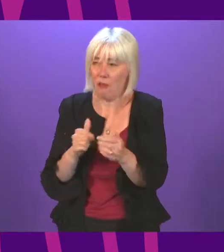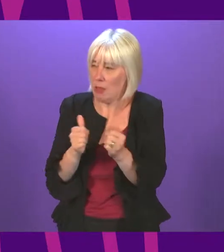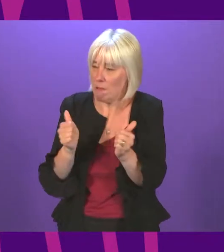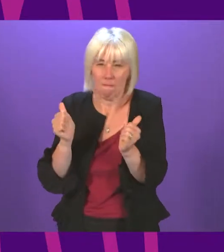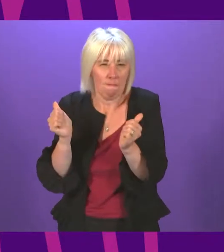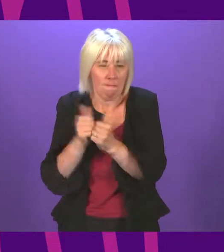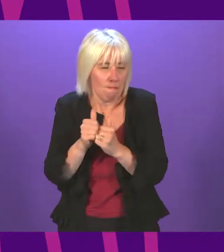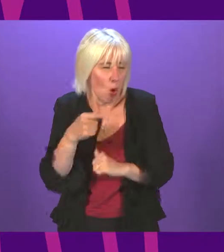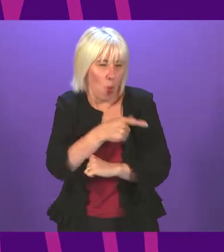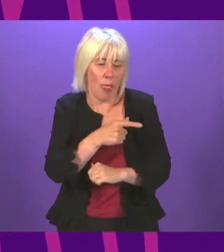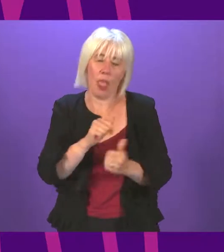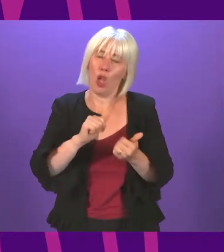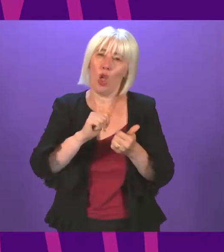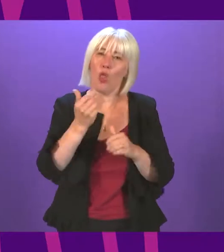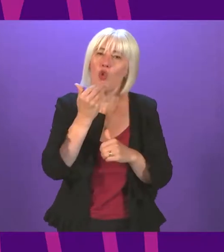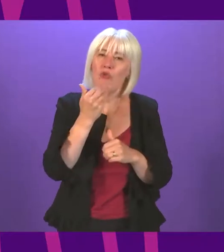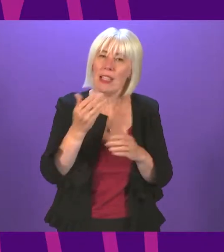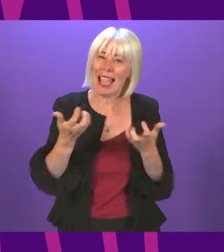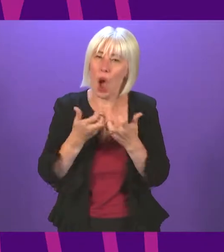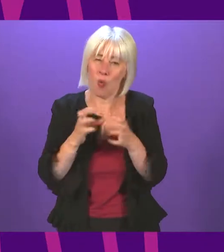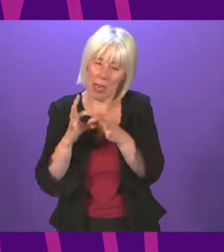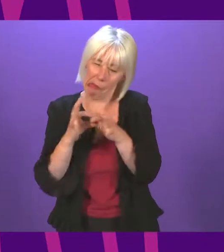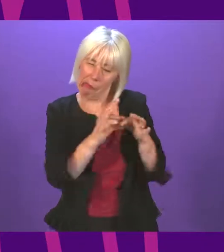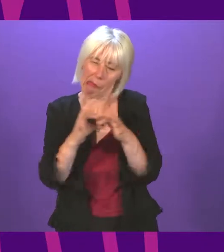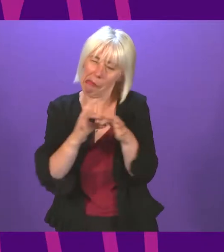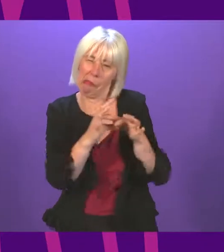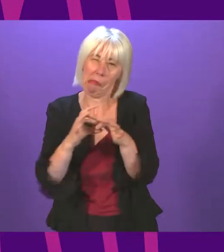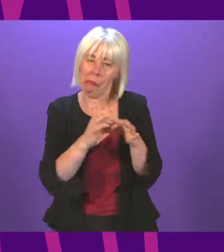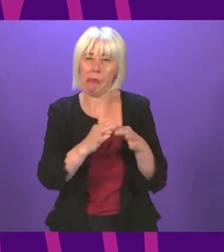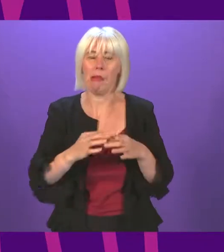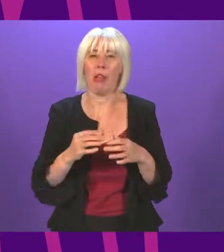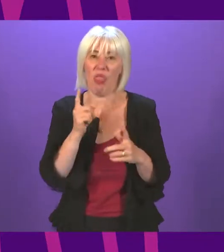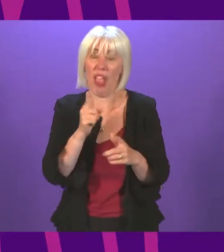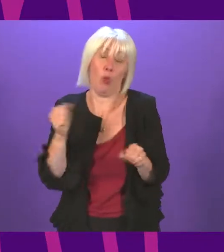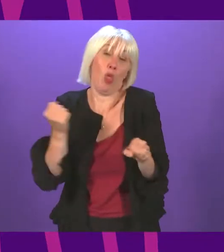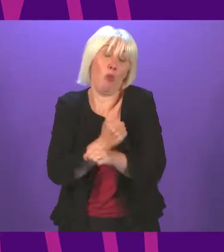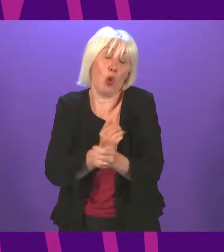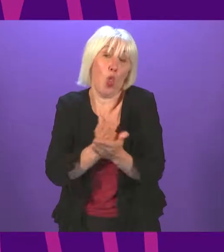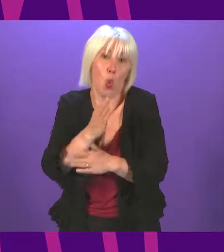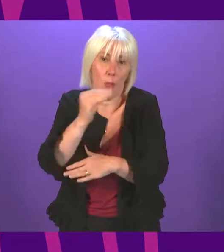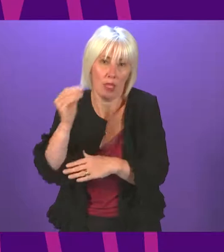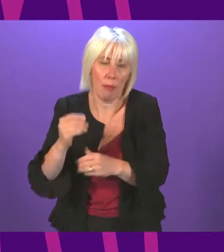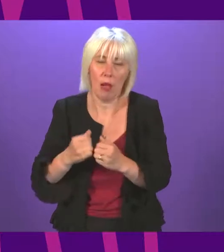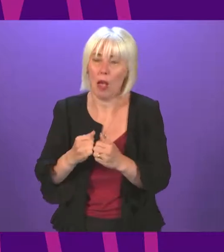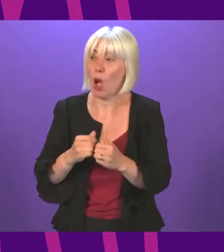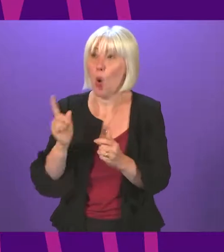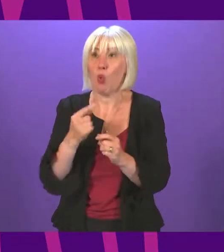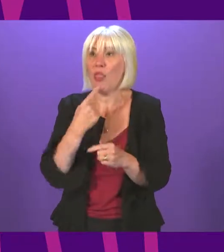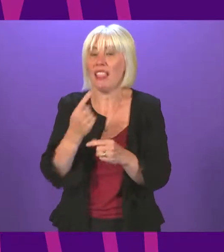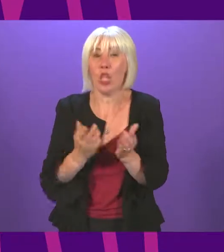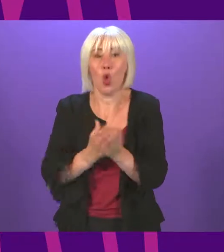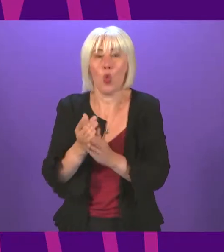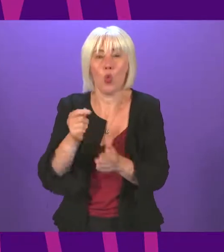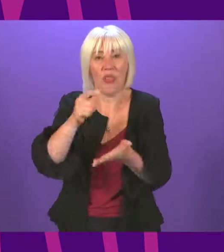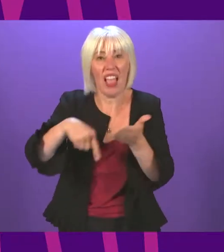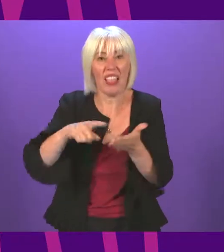cuts with the Greens. Given a chance to step up and demonstrate a commitment to the national recovery, we all said we would be a priority in the election. They have instead